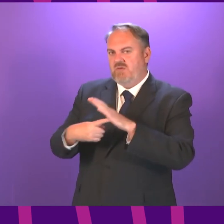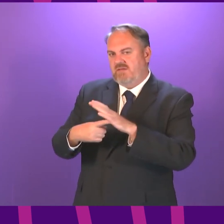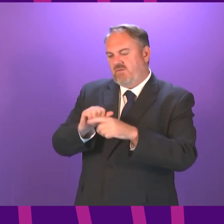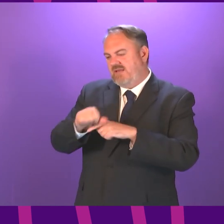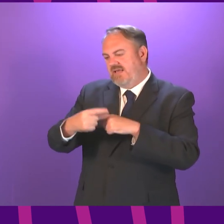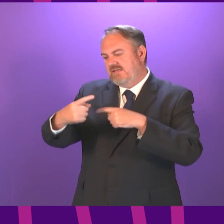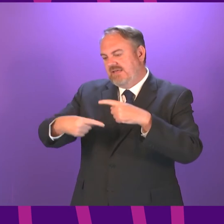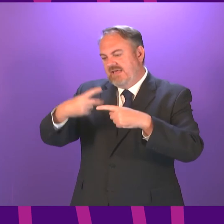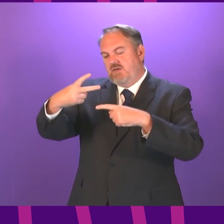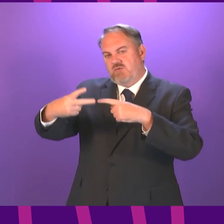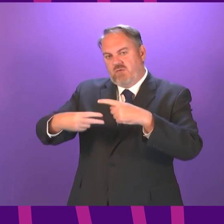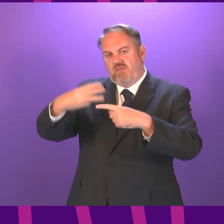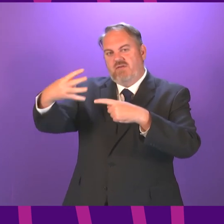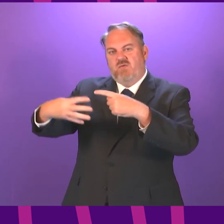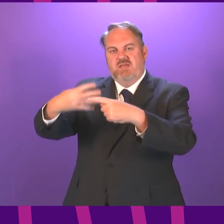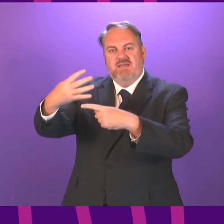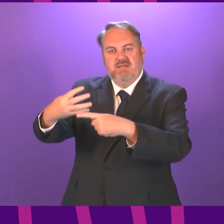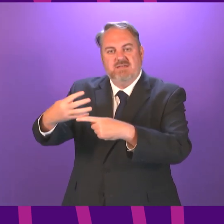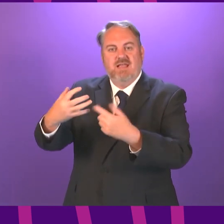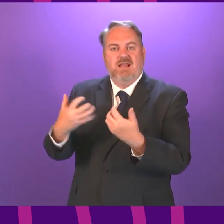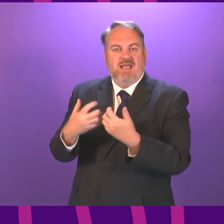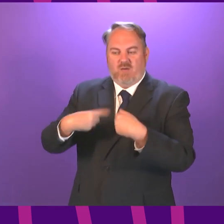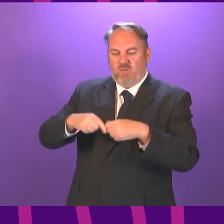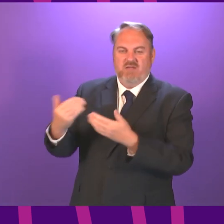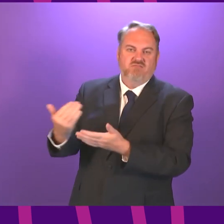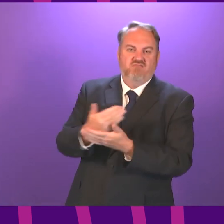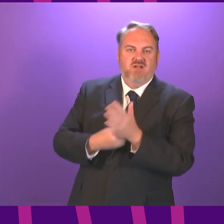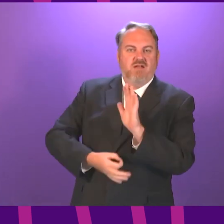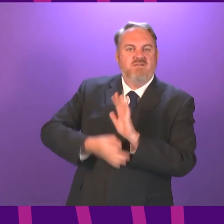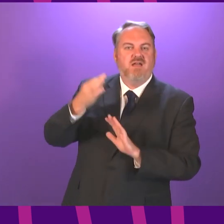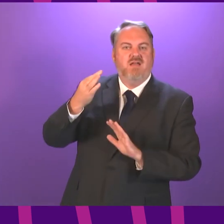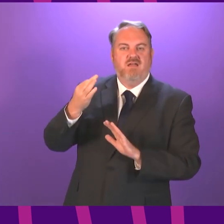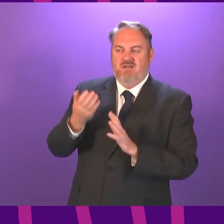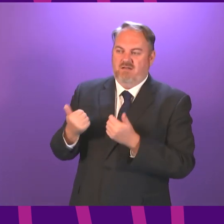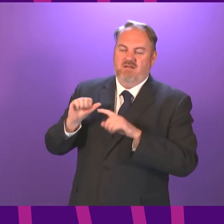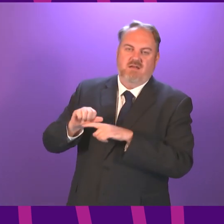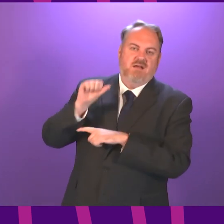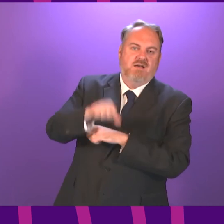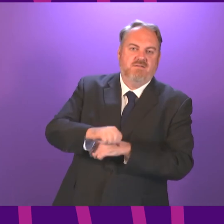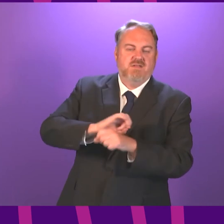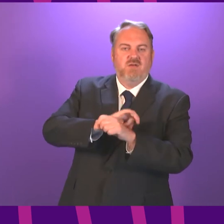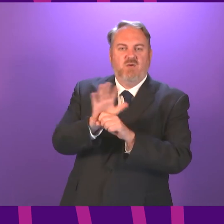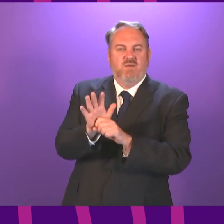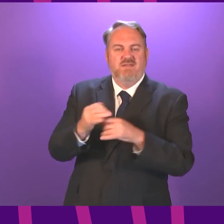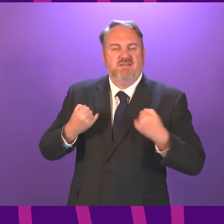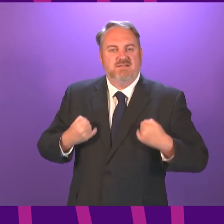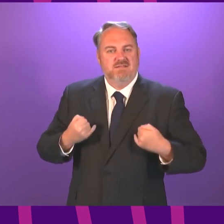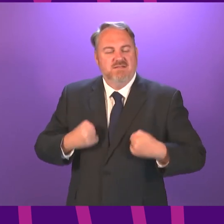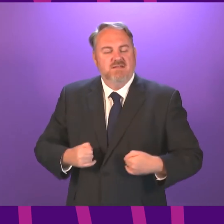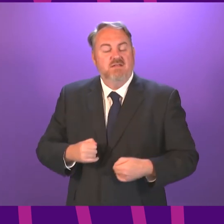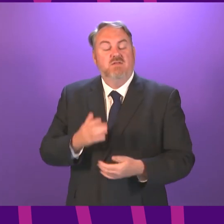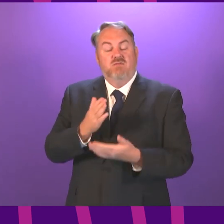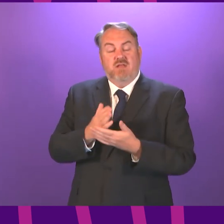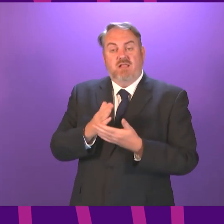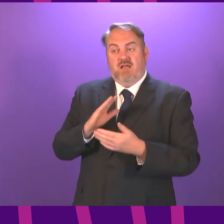and through recovery from Covid we will continue to work closely with local authorities and schools to